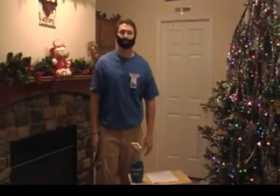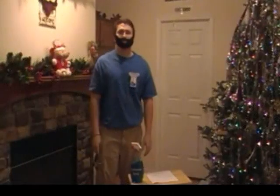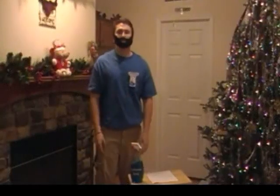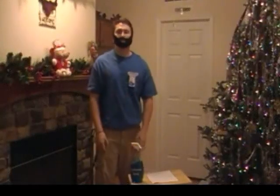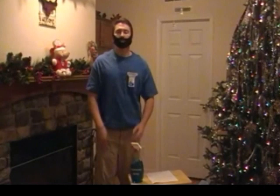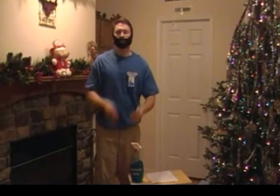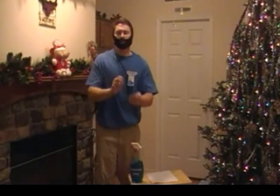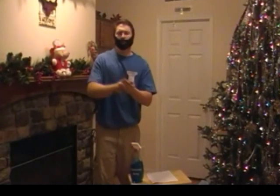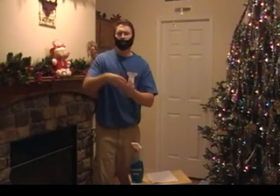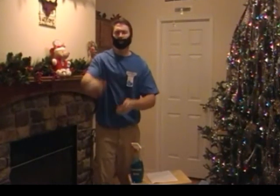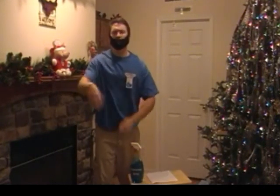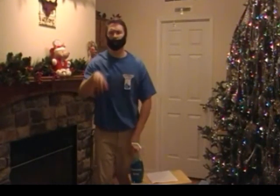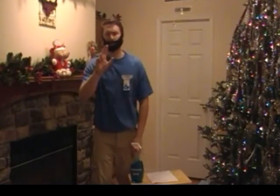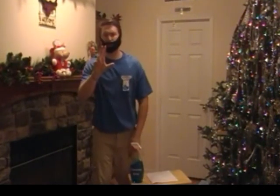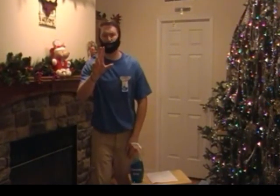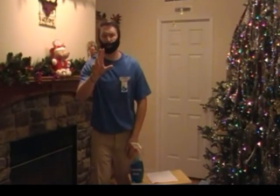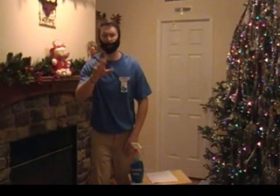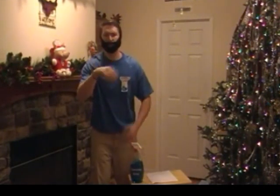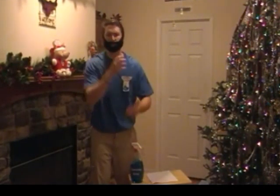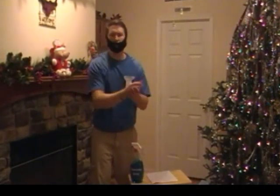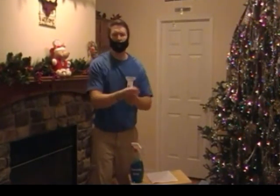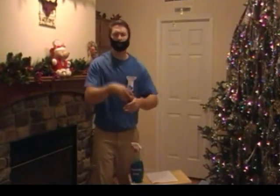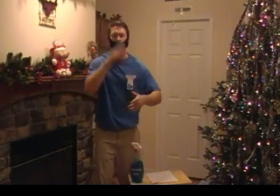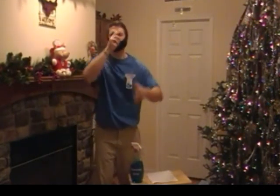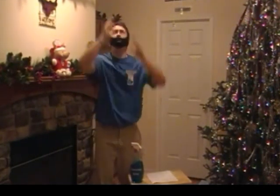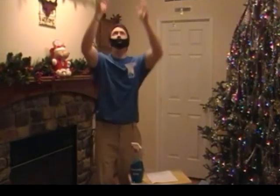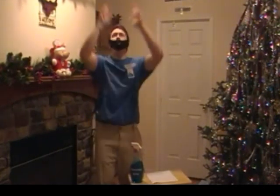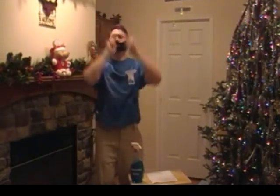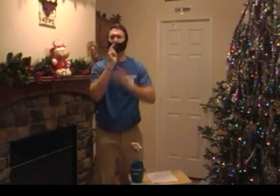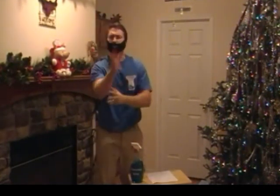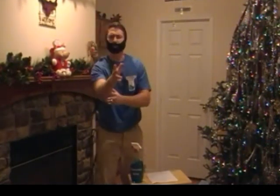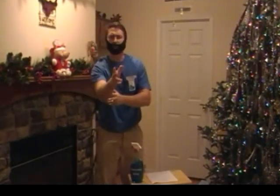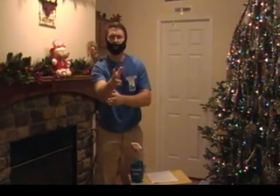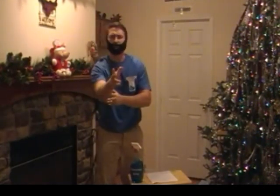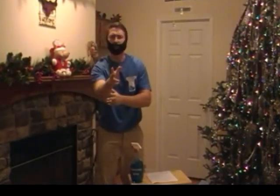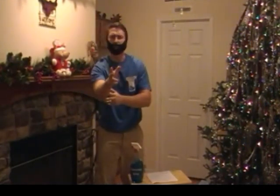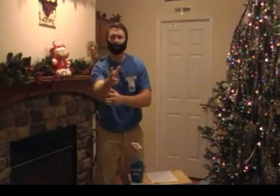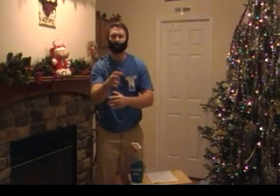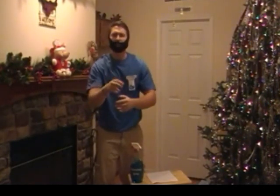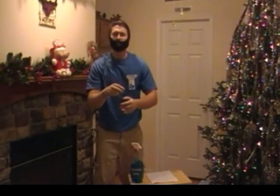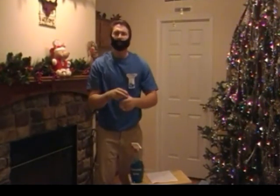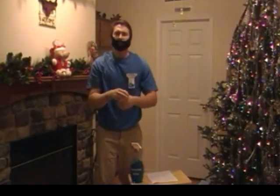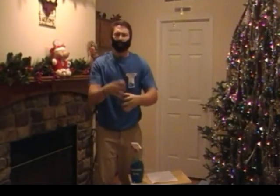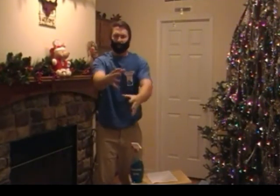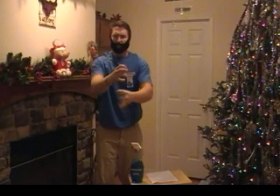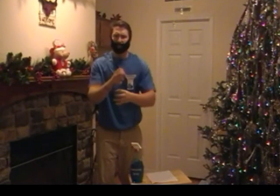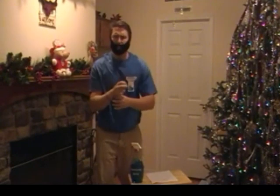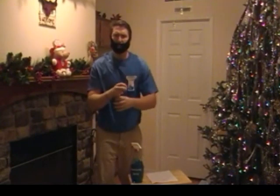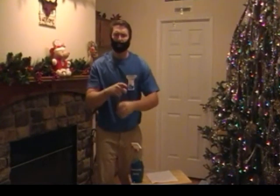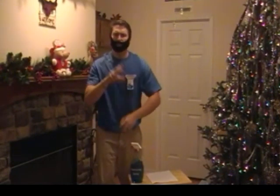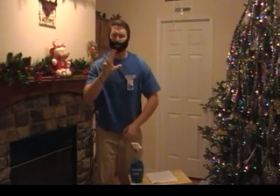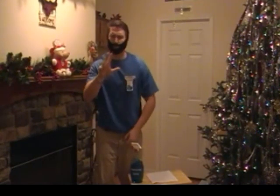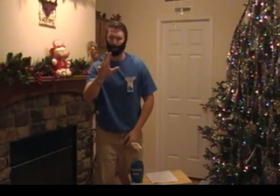Buy three bottles of Awesome Spray! Get three